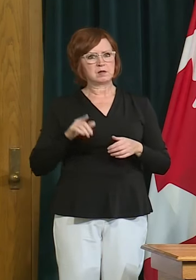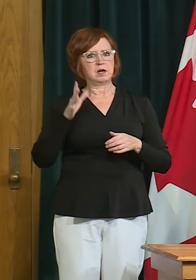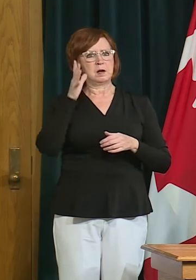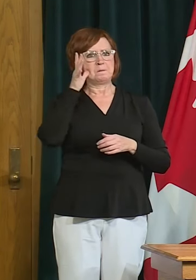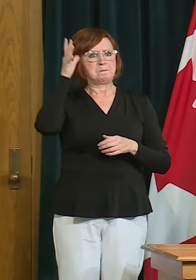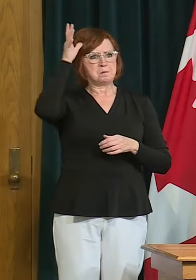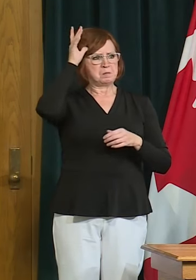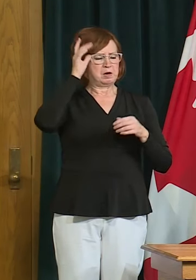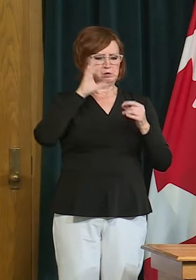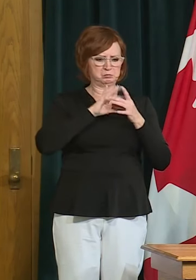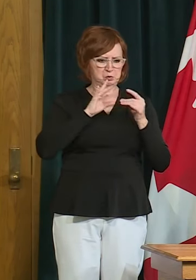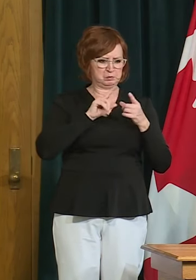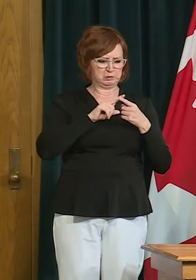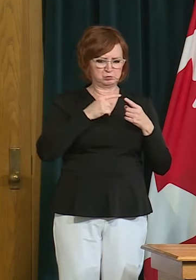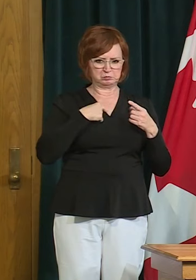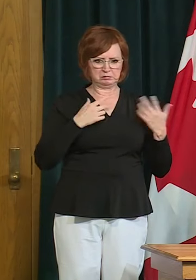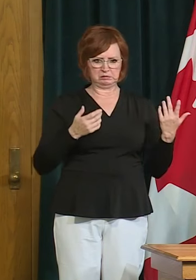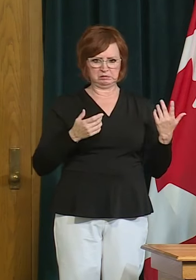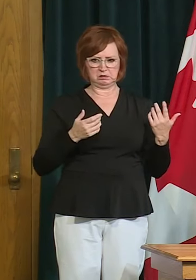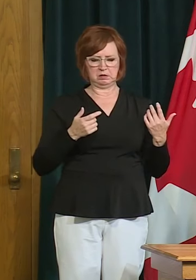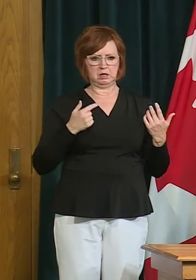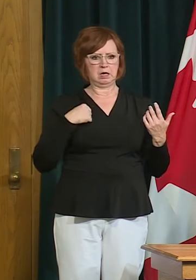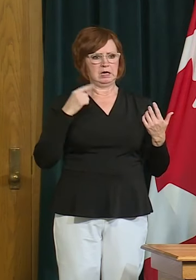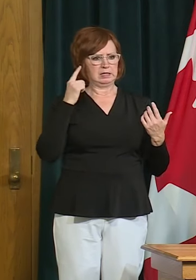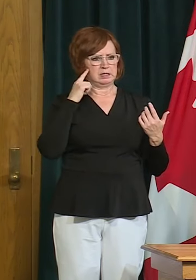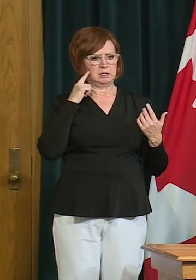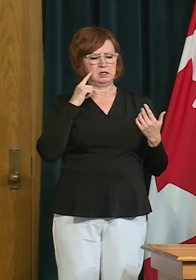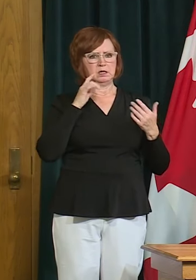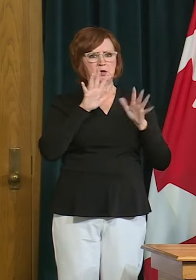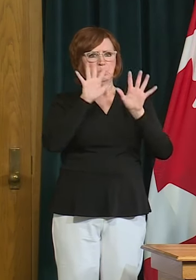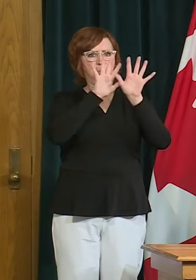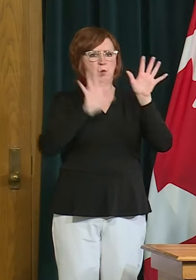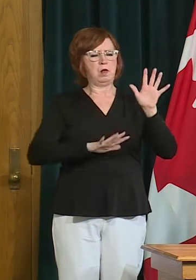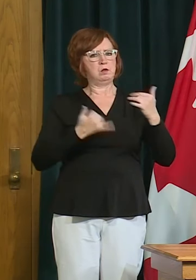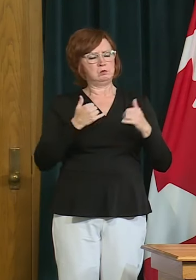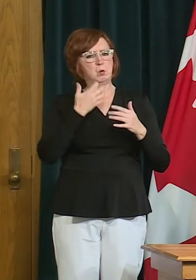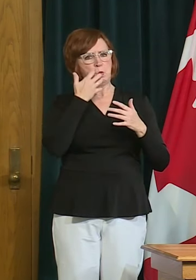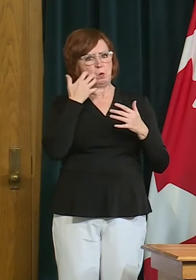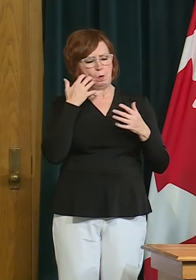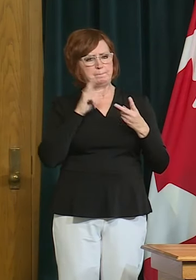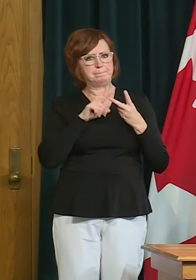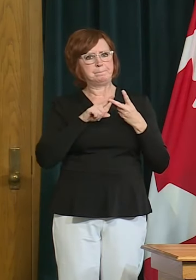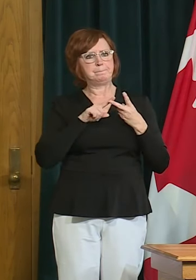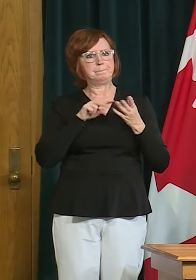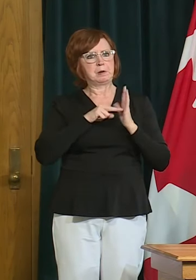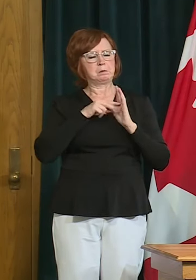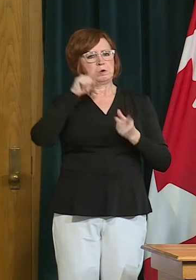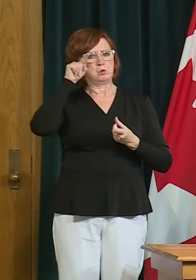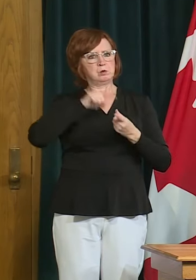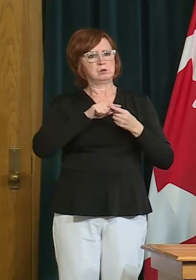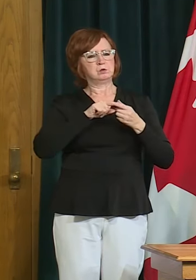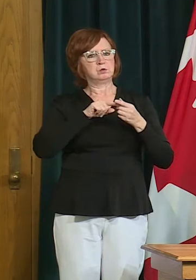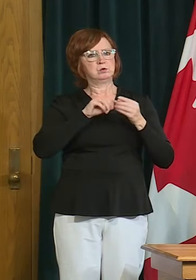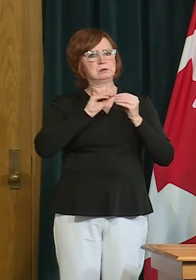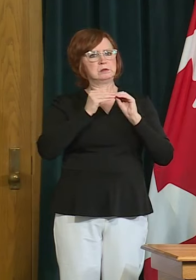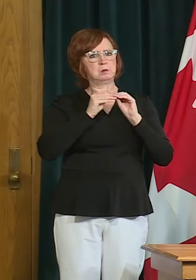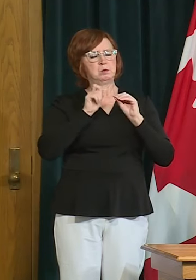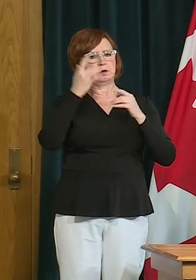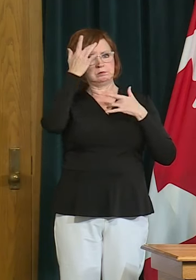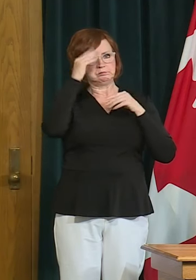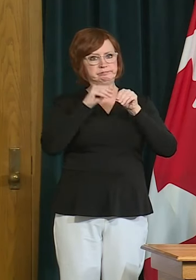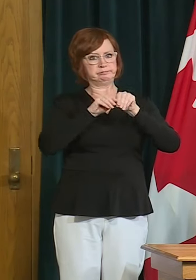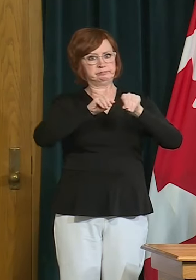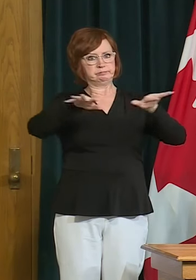we're told that that uh stops the spread of infection that they can uh properly monitor the number of kids on the playground effectively themselves